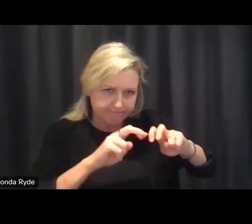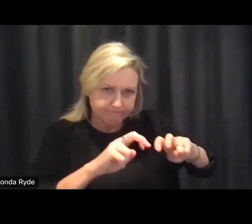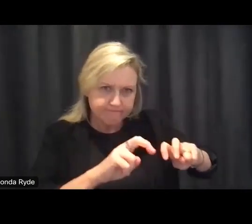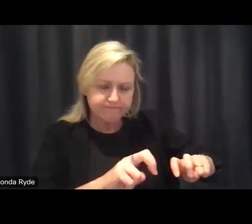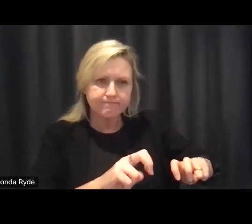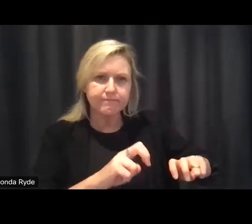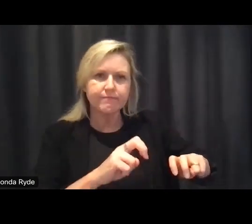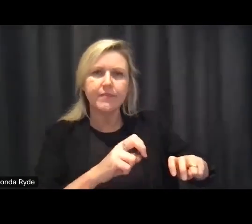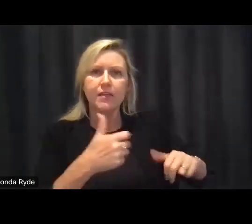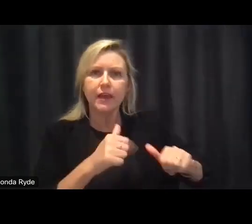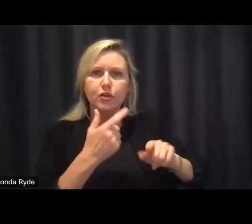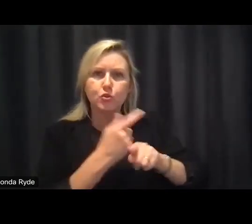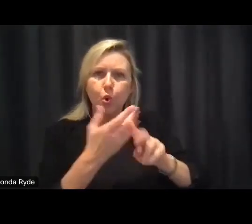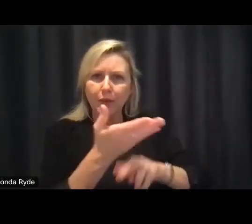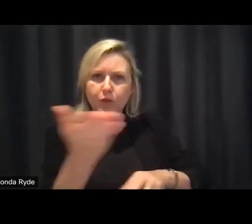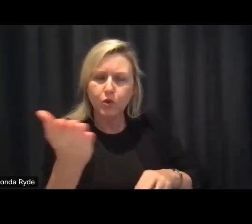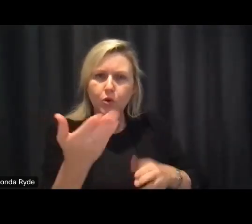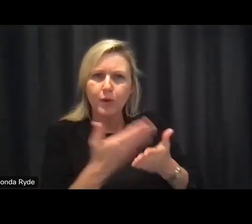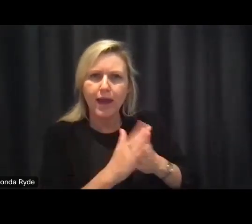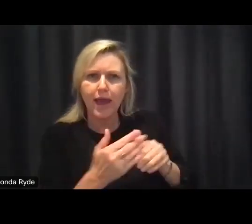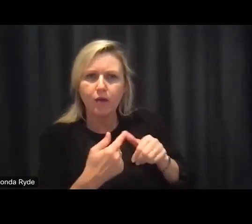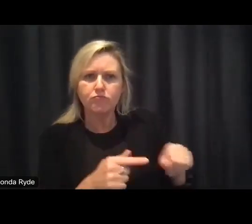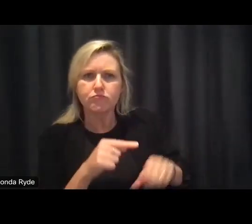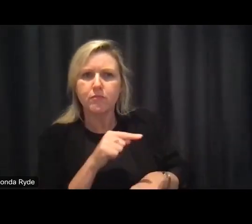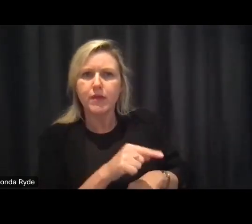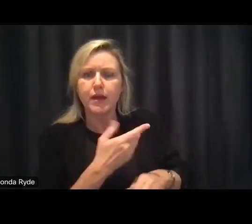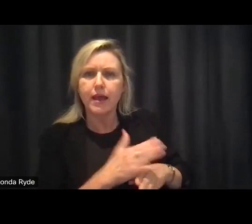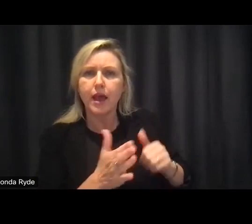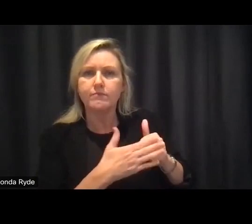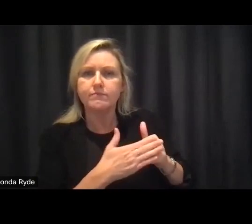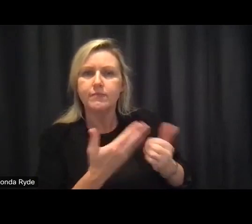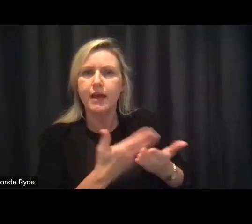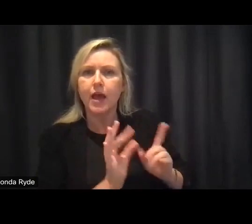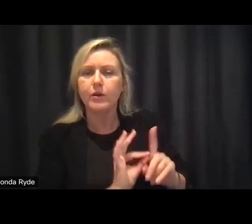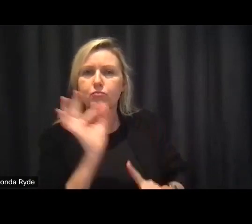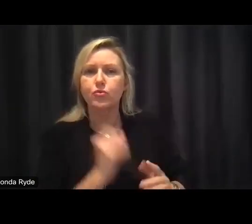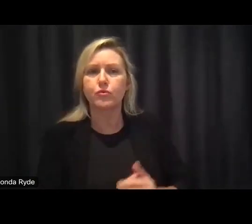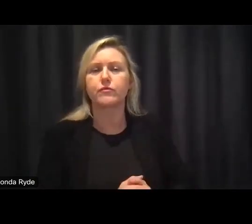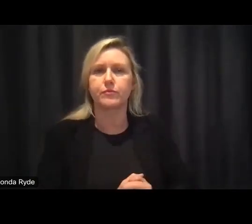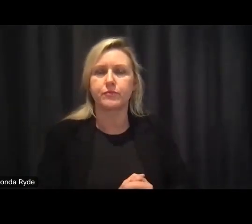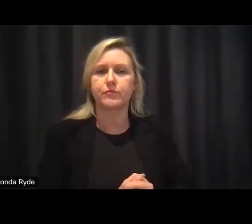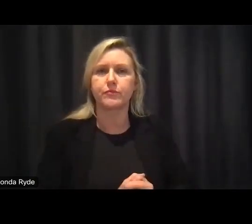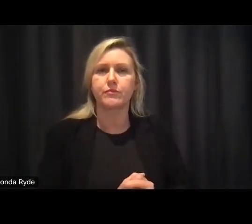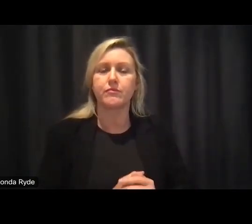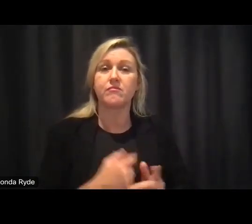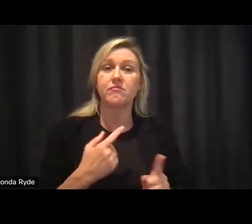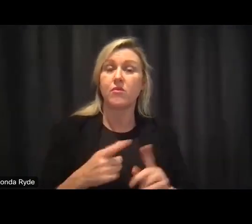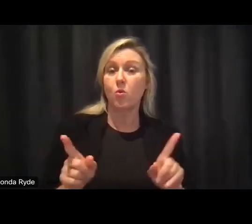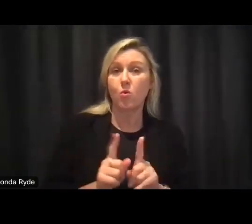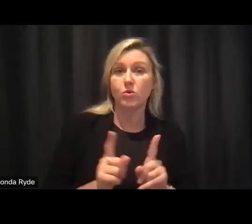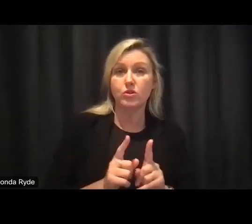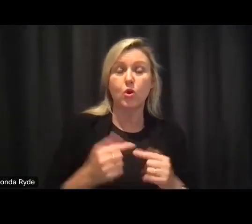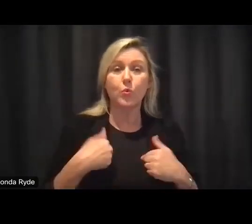solutions that are going to work in some cases it'll also give us an opportunity to trial some of those